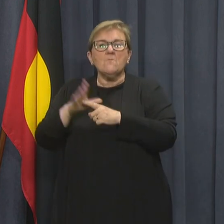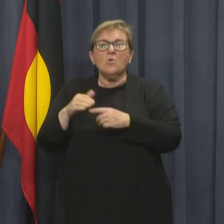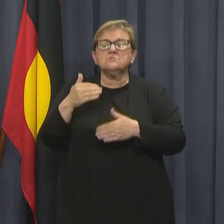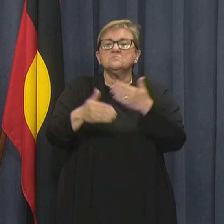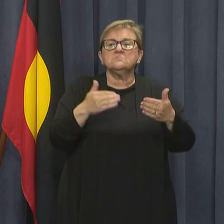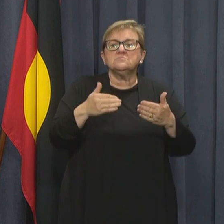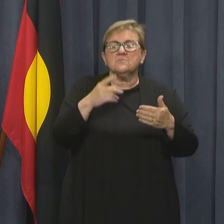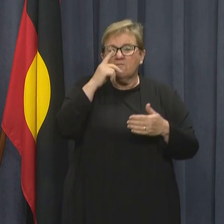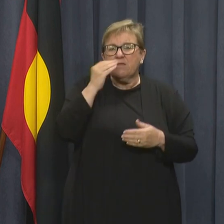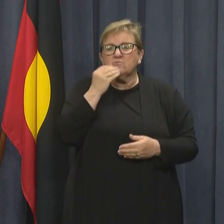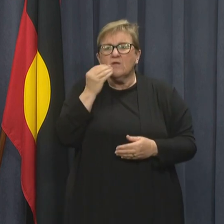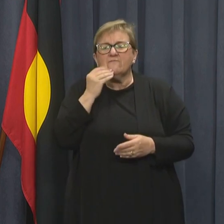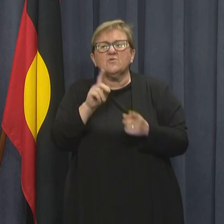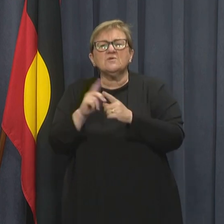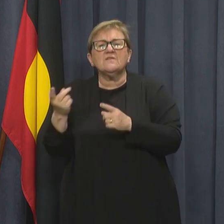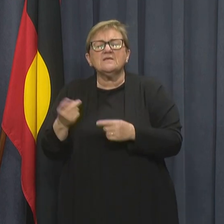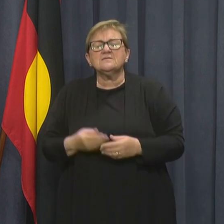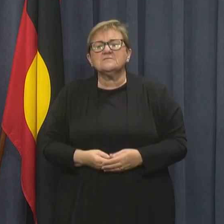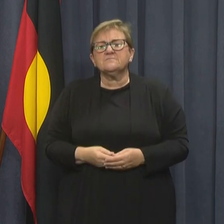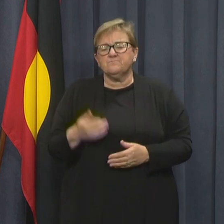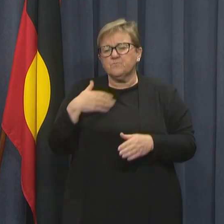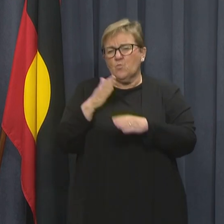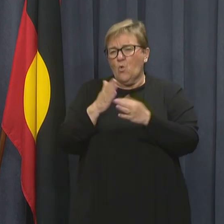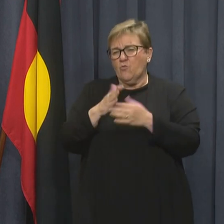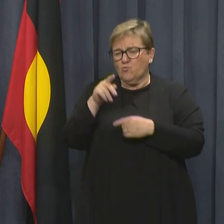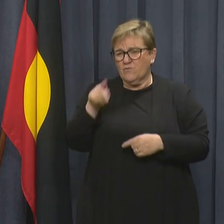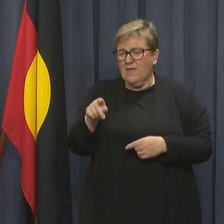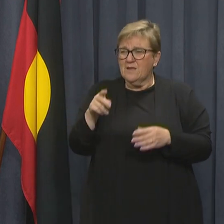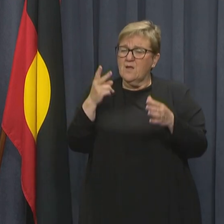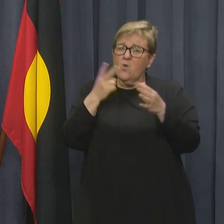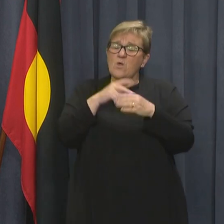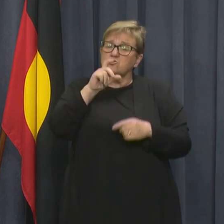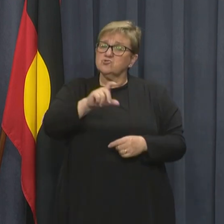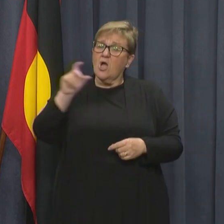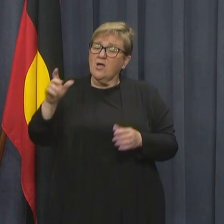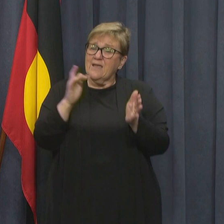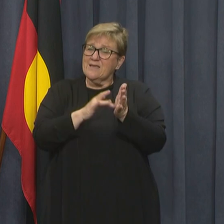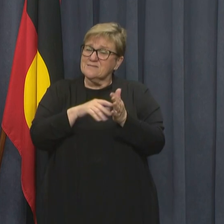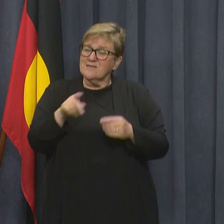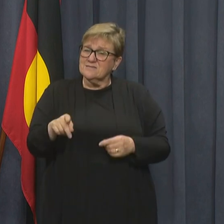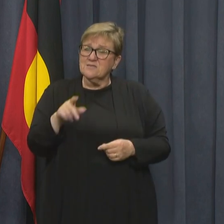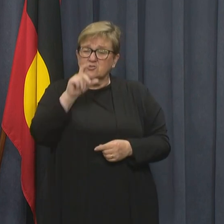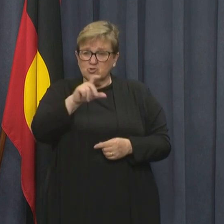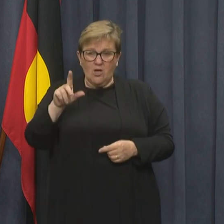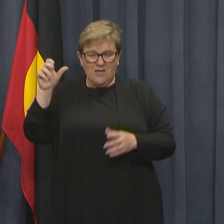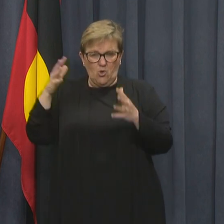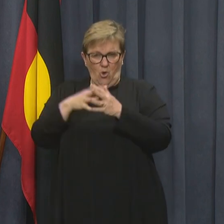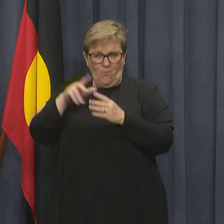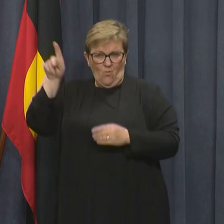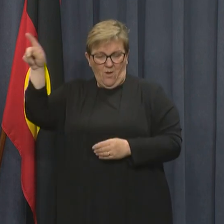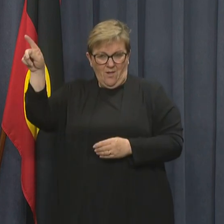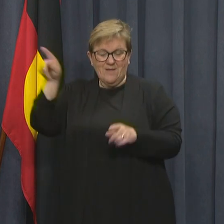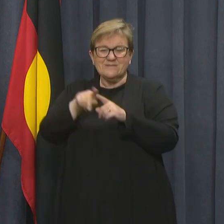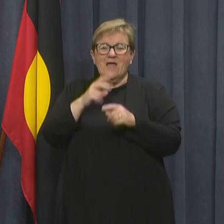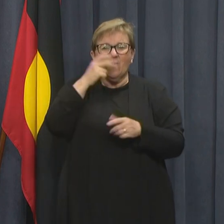access of food and goods. So we're working through that. In terms of childcare centres, childcare is run by the Commonwealth, as